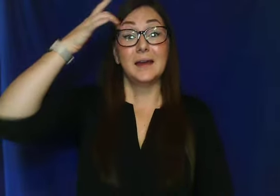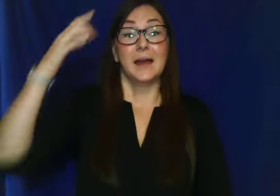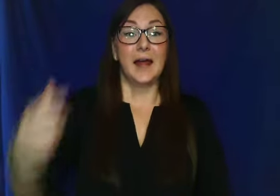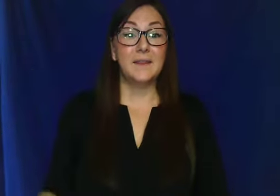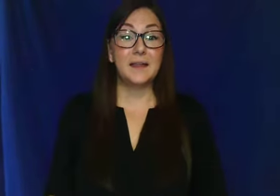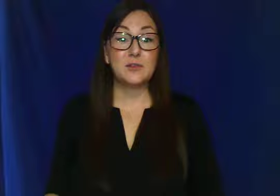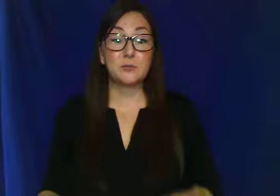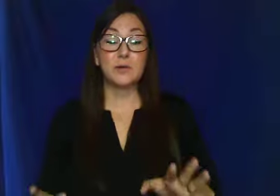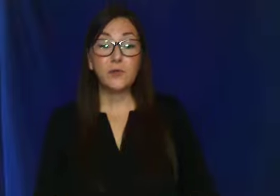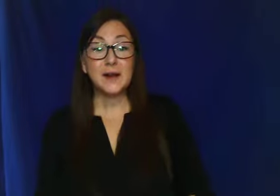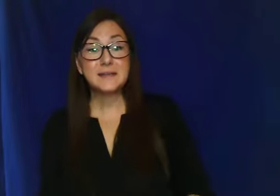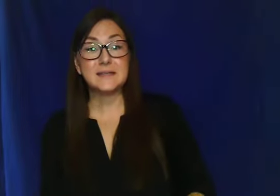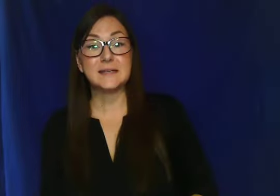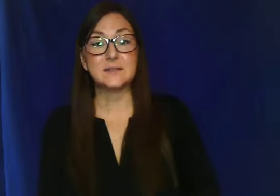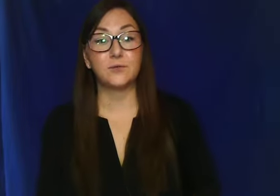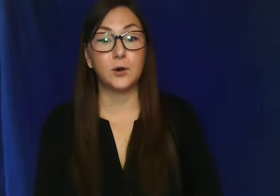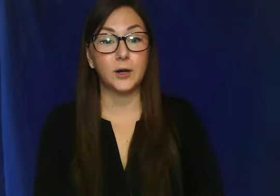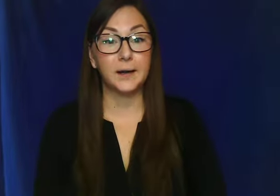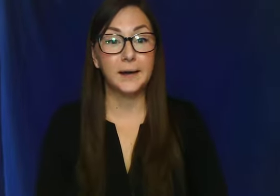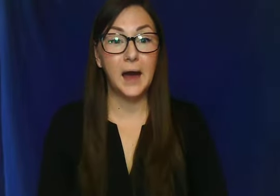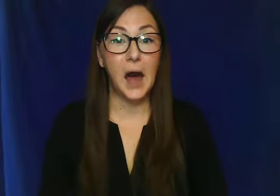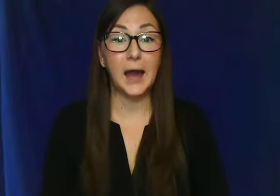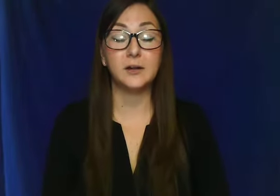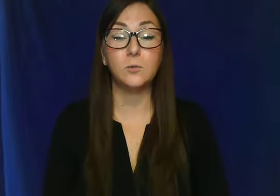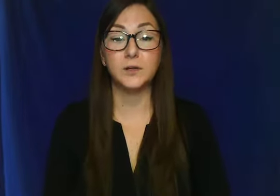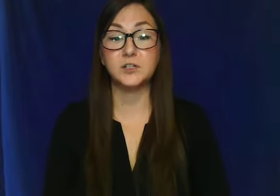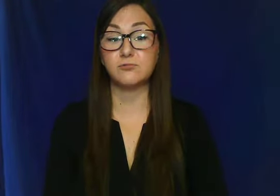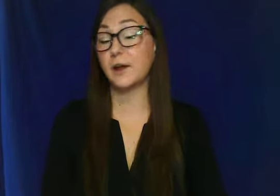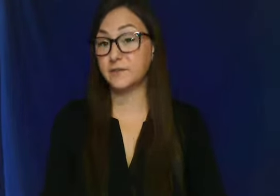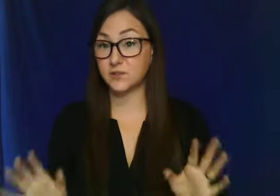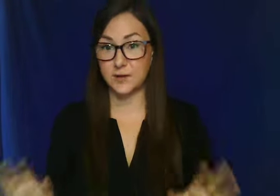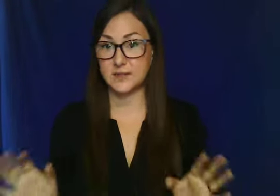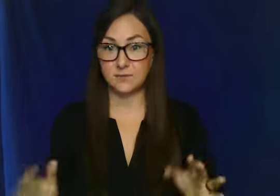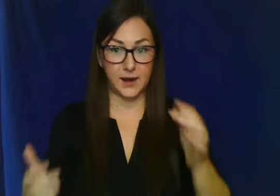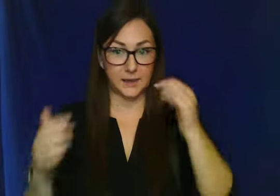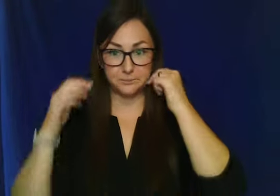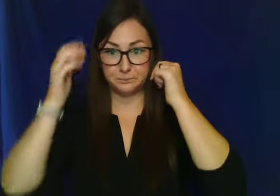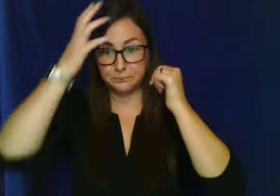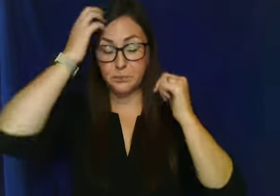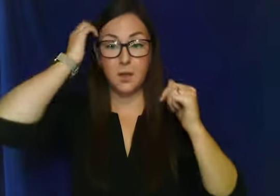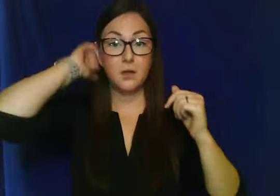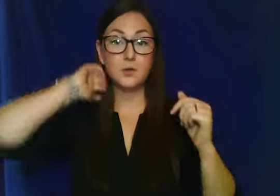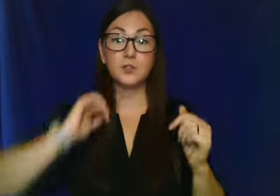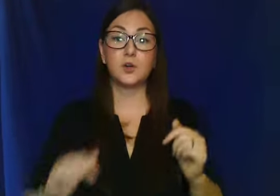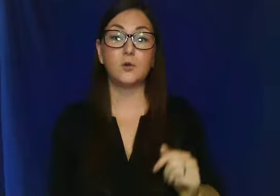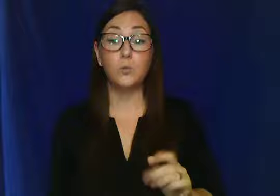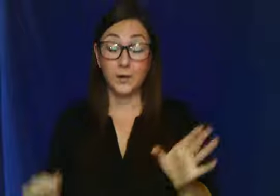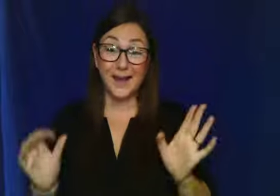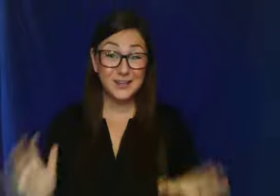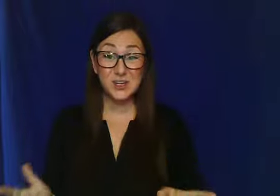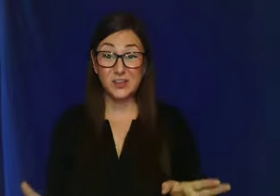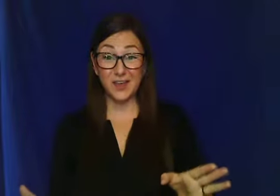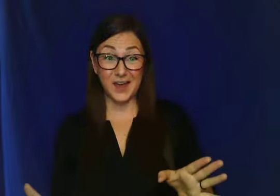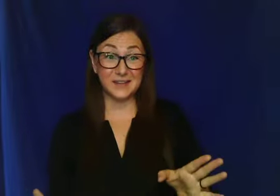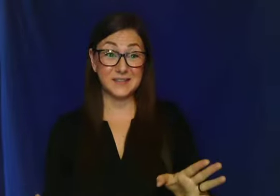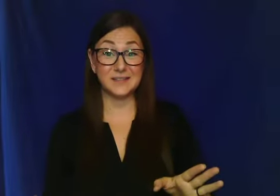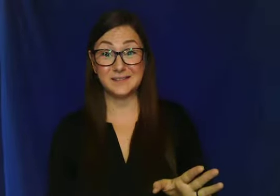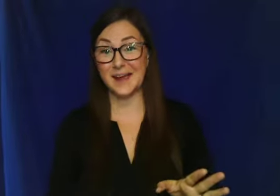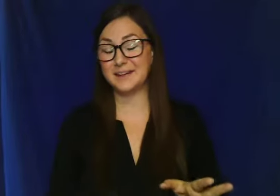And then the refrain says for, I don't want to run this race in vain. So what I took that, and